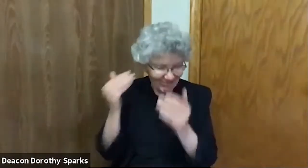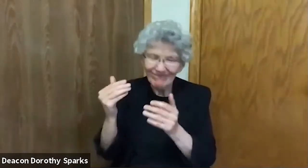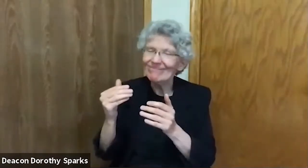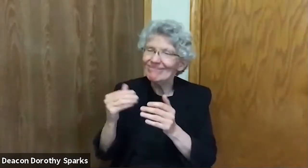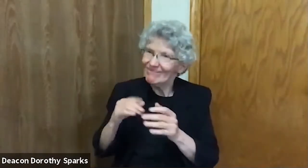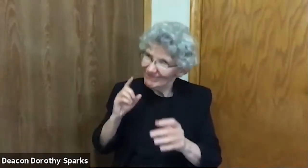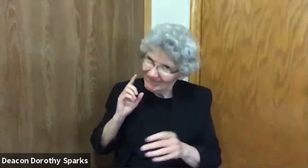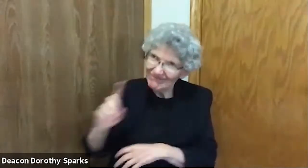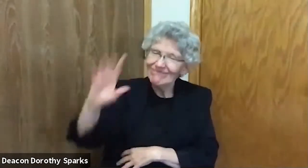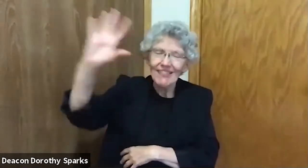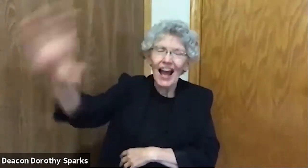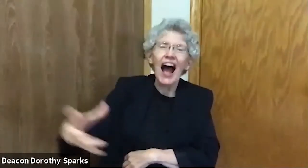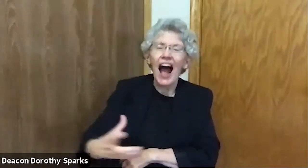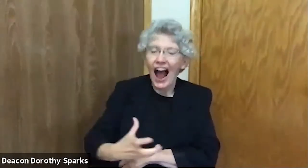And she ate some of the fruit.